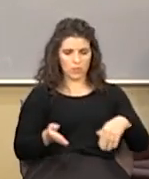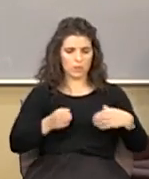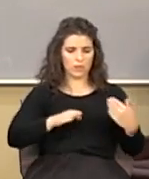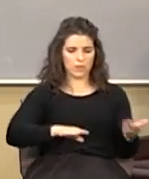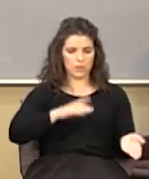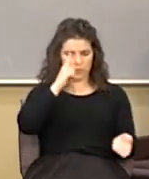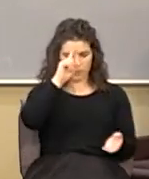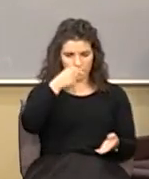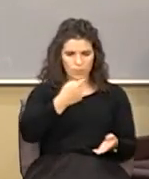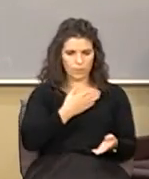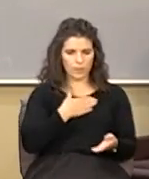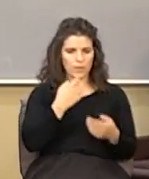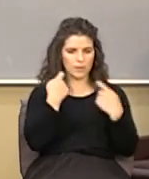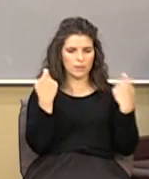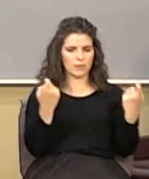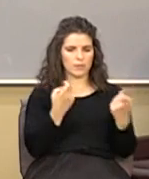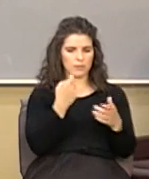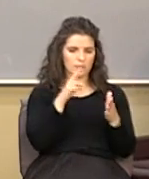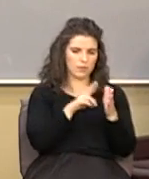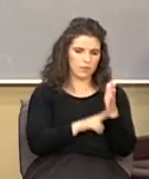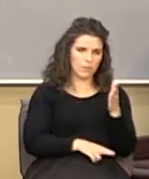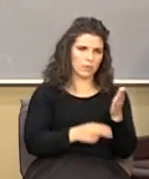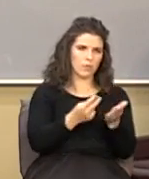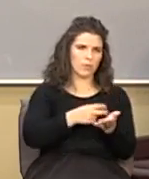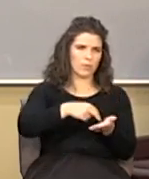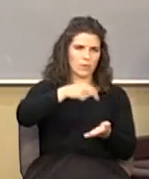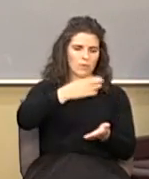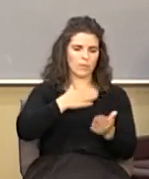and that he was buried that he rose again for my justification